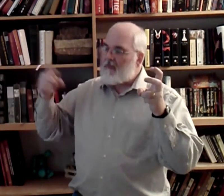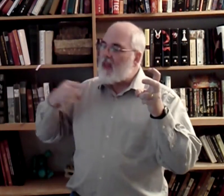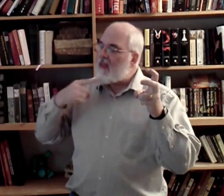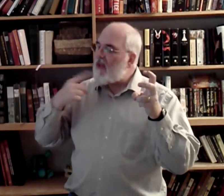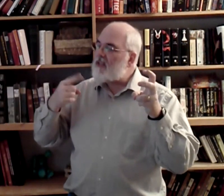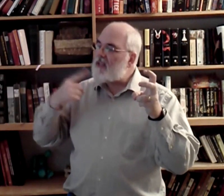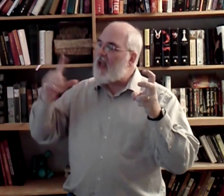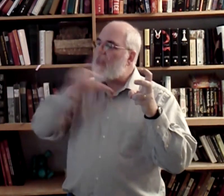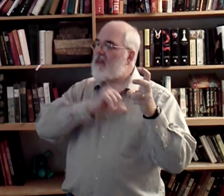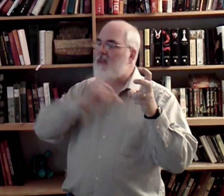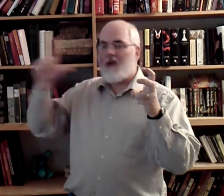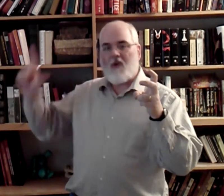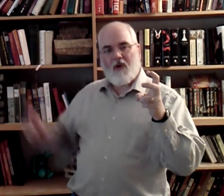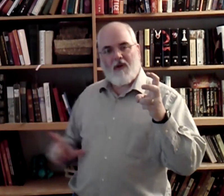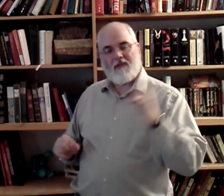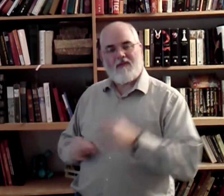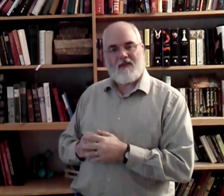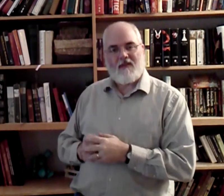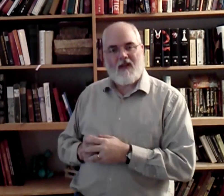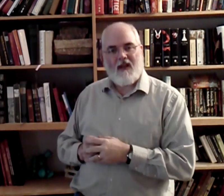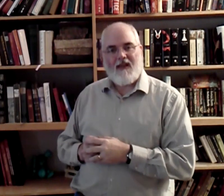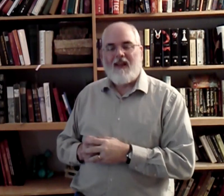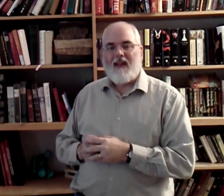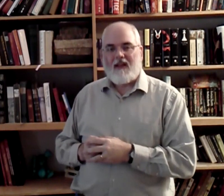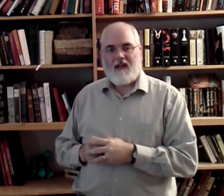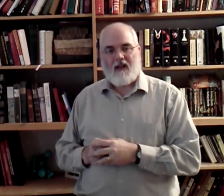Thus saith the Lord. Okay? Okay? Now.